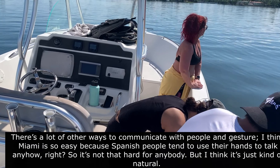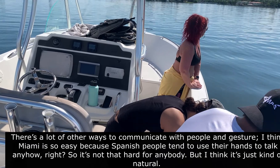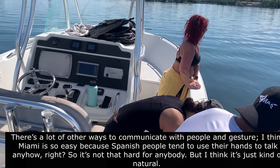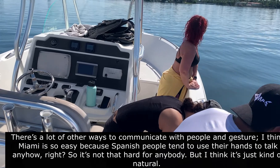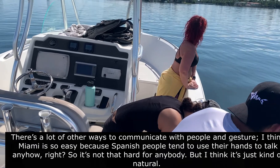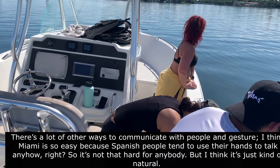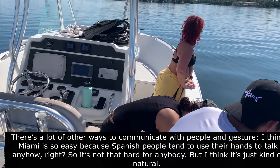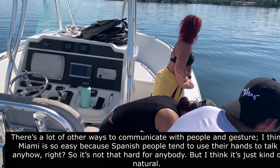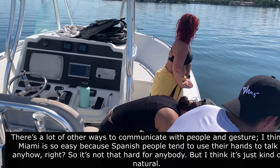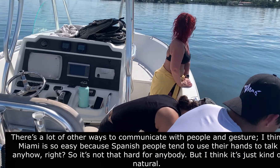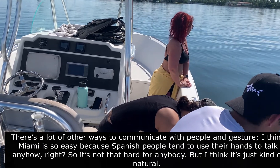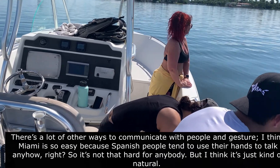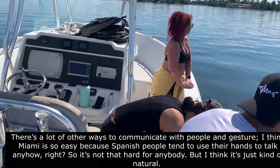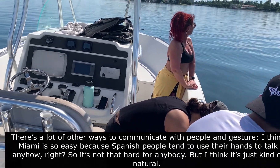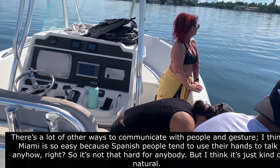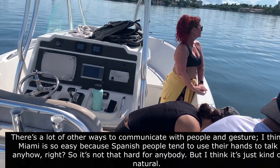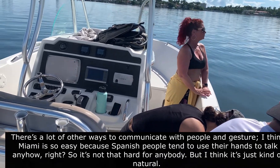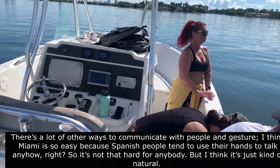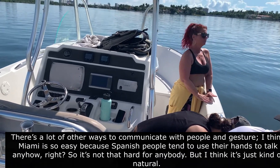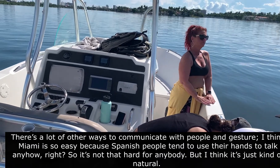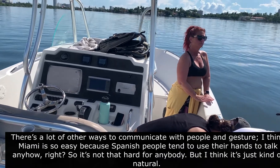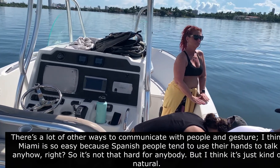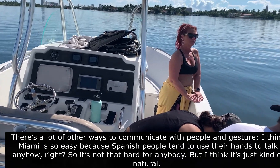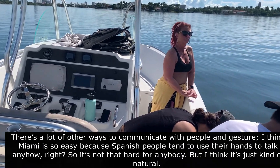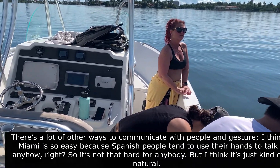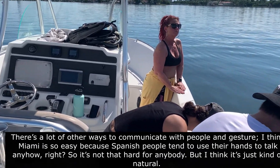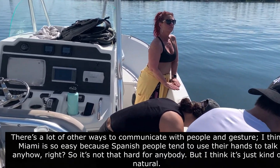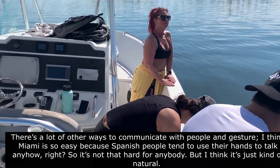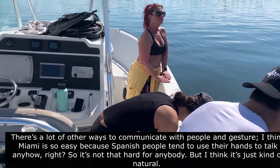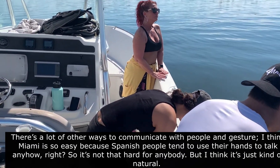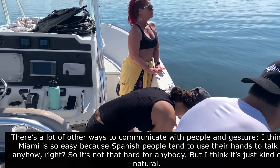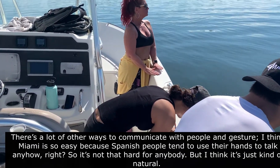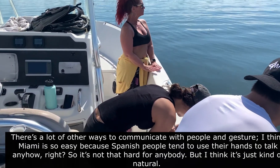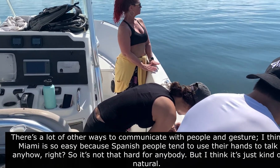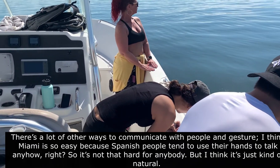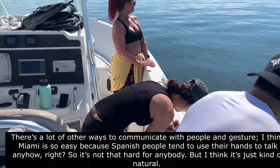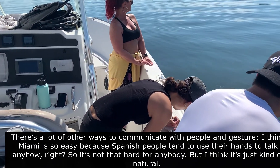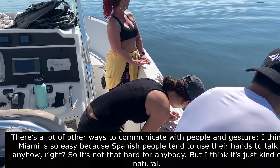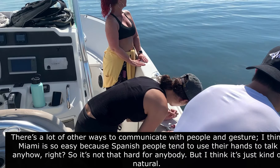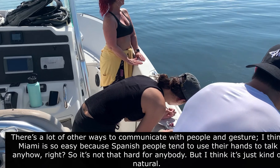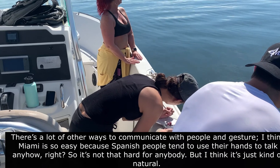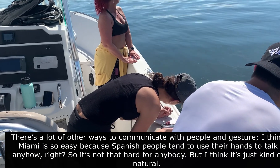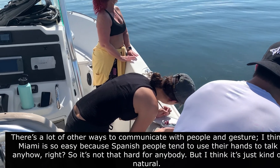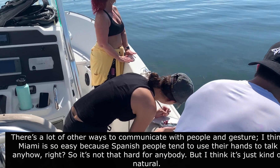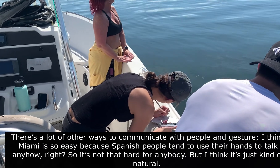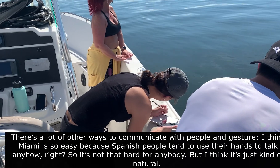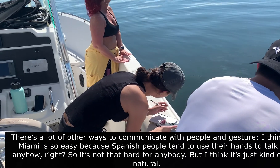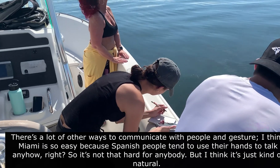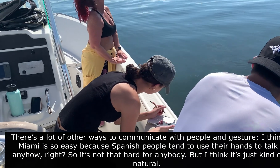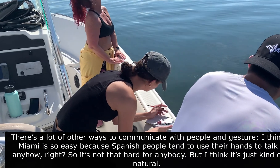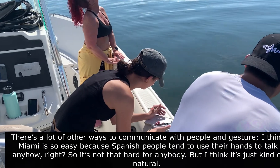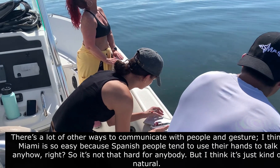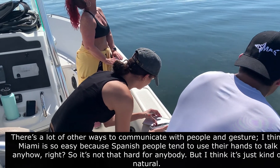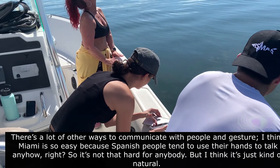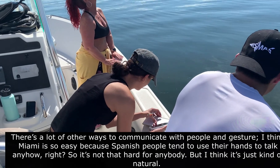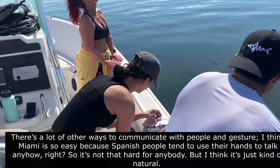think Miami is so easy because people, you know, Spanish people tend to use their hands to talk anyhow, right? So it's not that hard for anybody. But I think